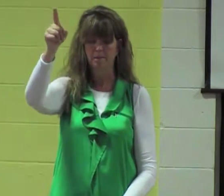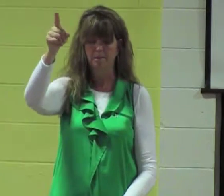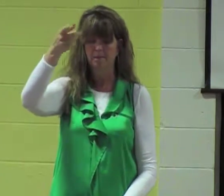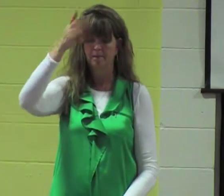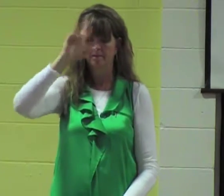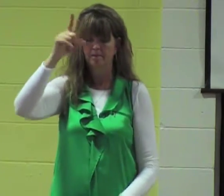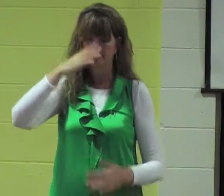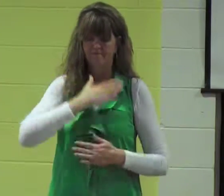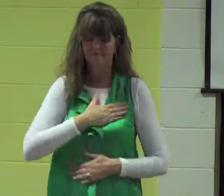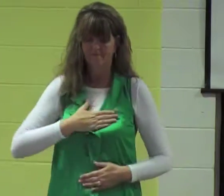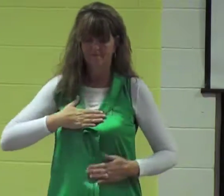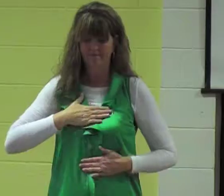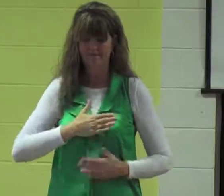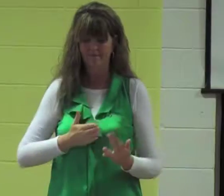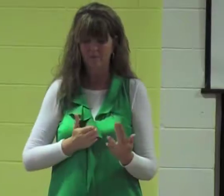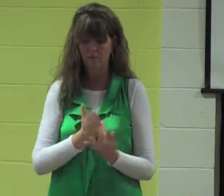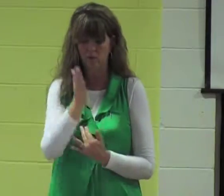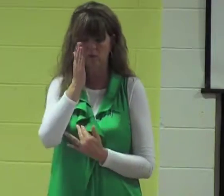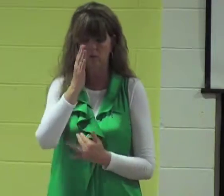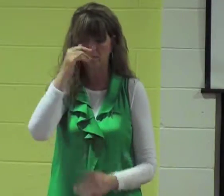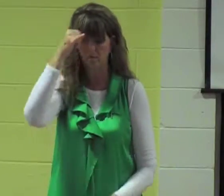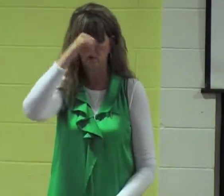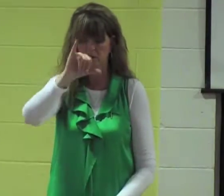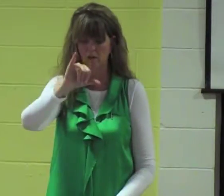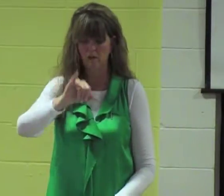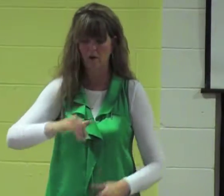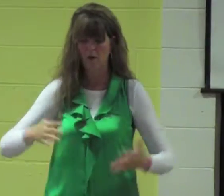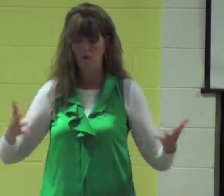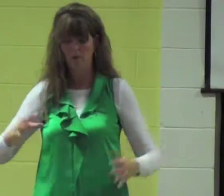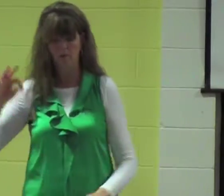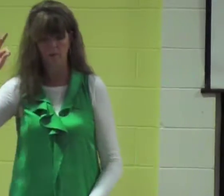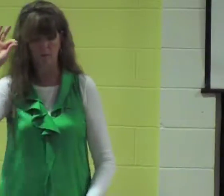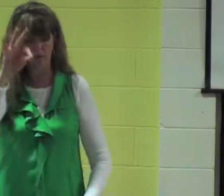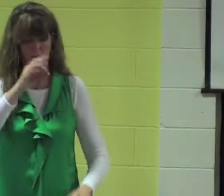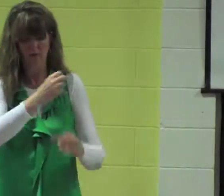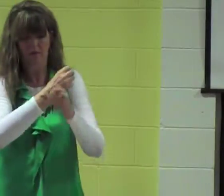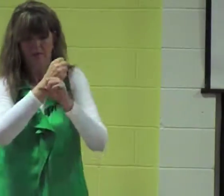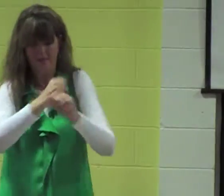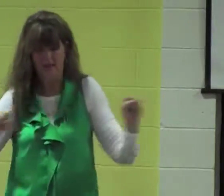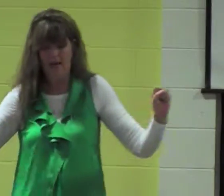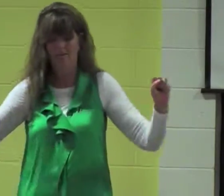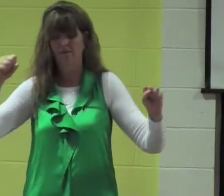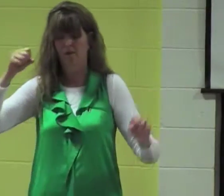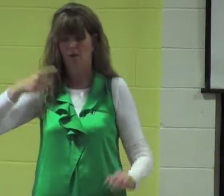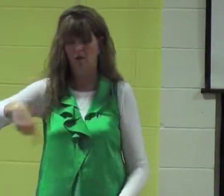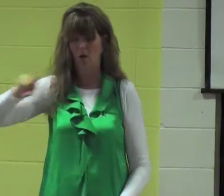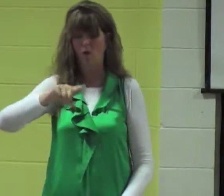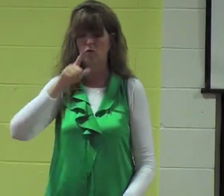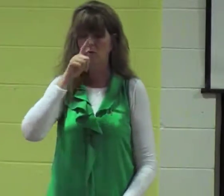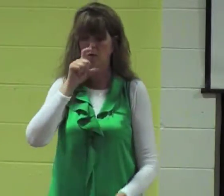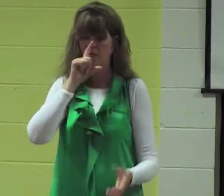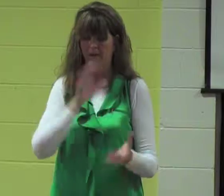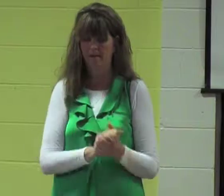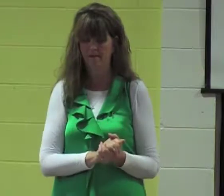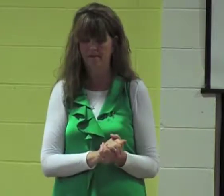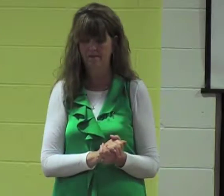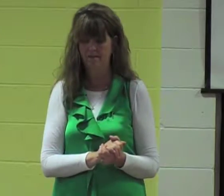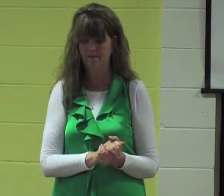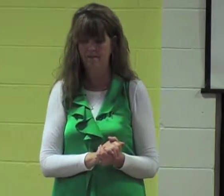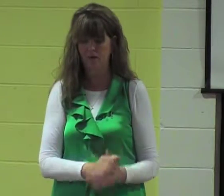For since in the wisdom of God, the world through its wisdom did not know him, God